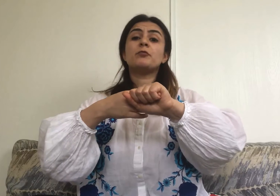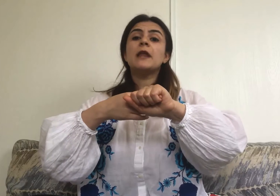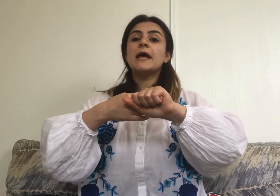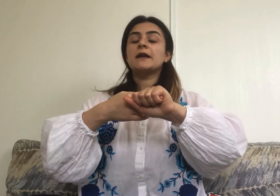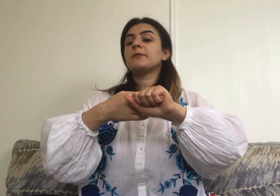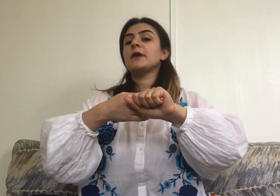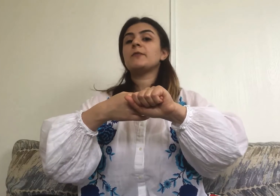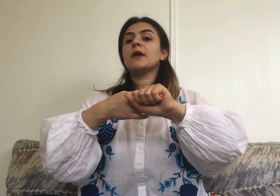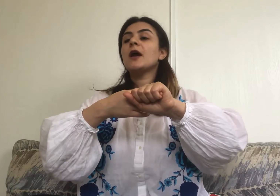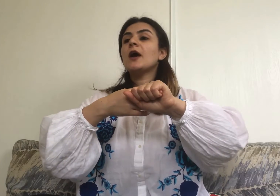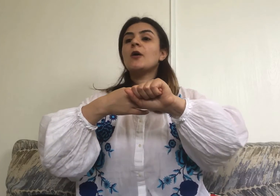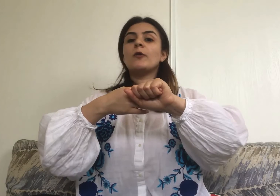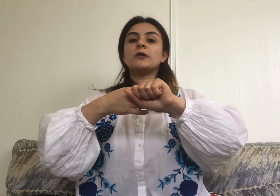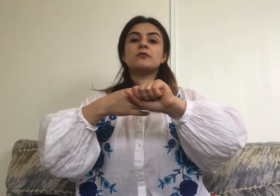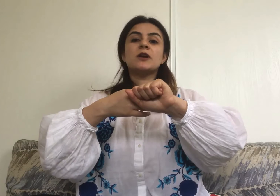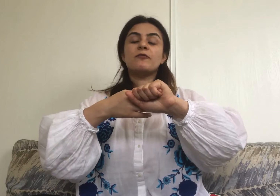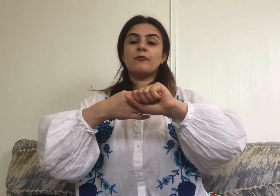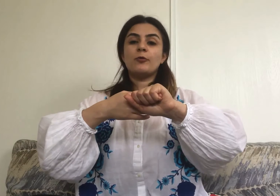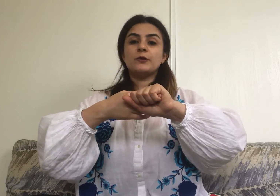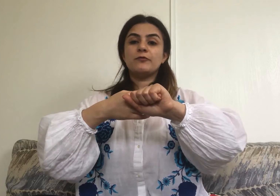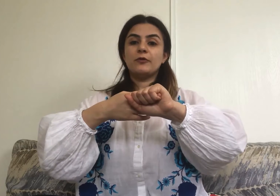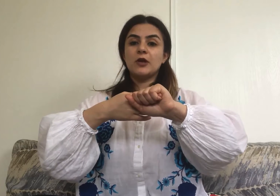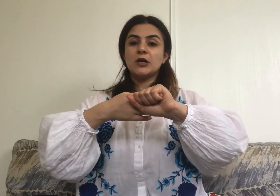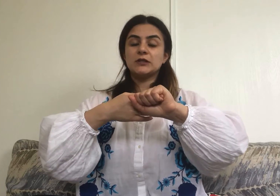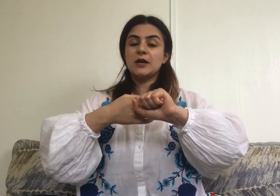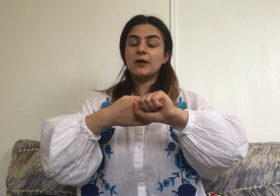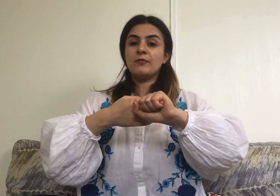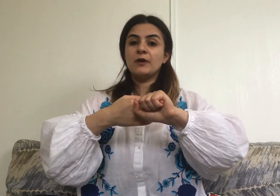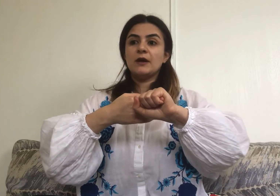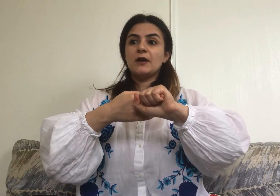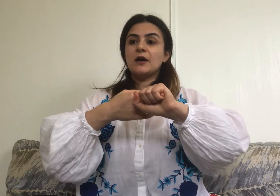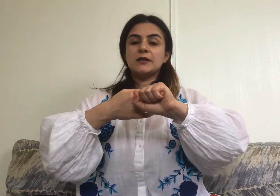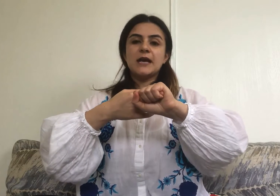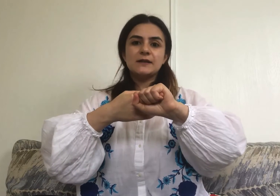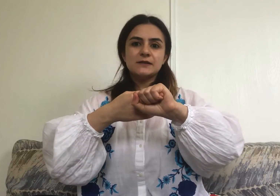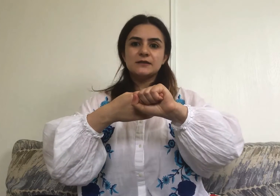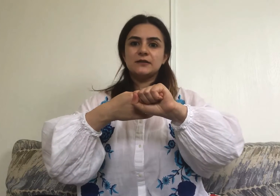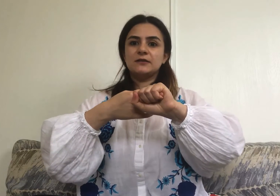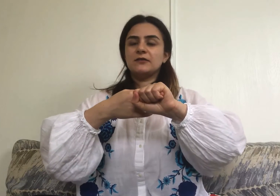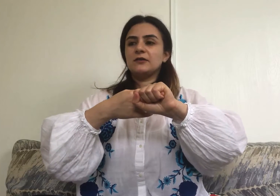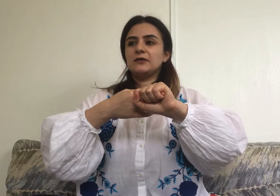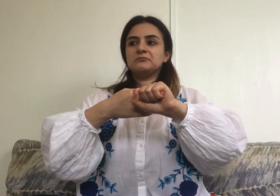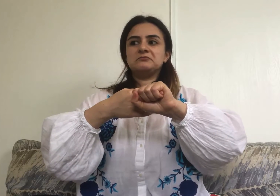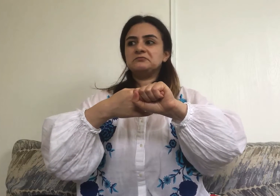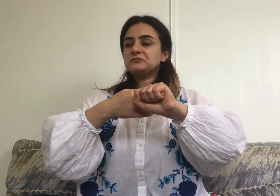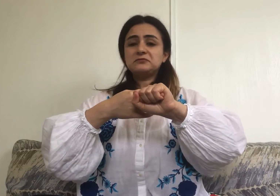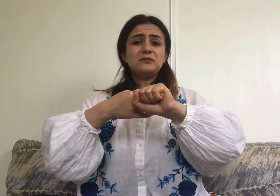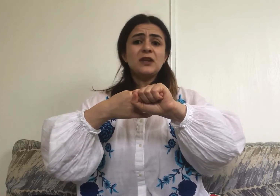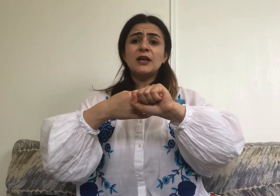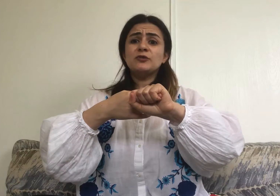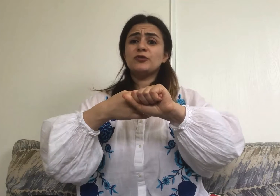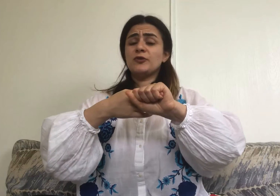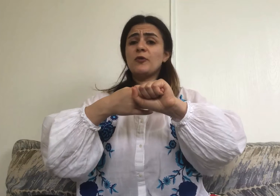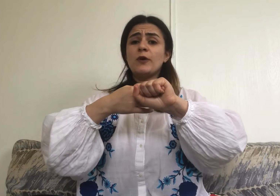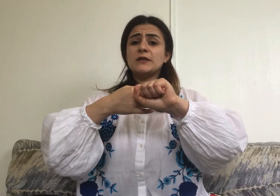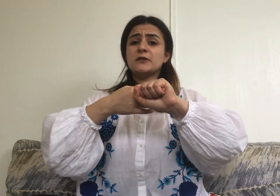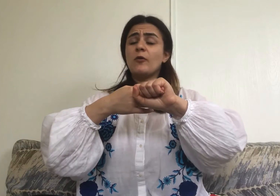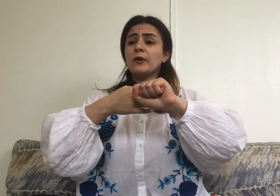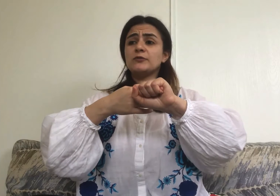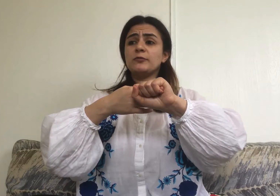planned and maybe were looking forward for a long time, got canceled. And you don't know when it's going to